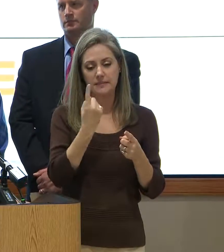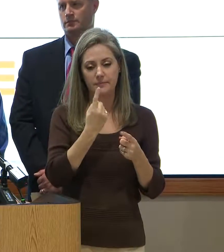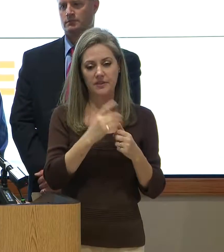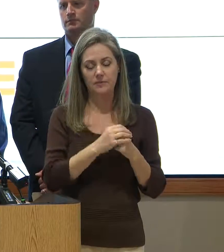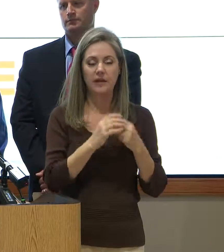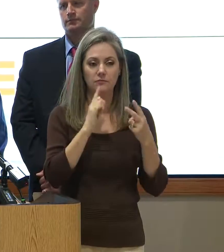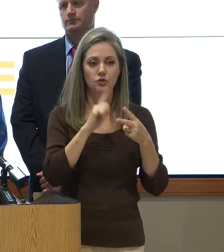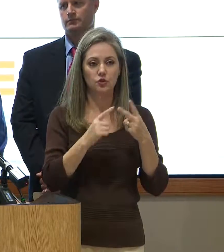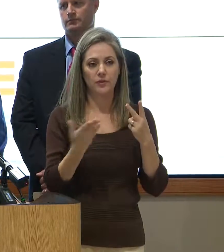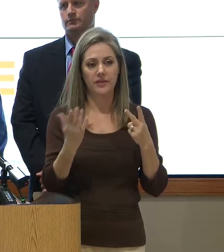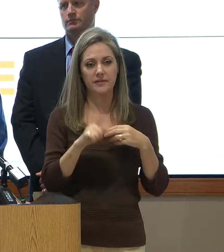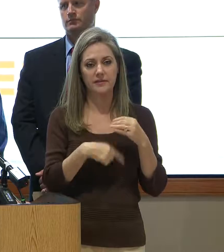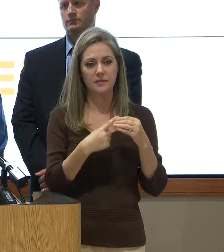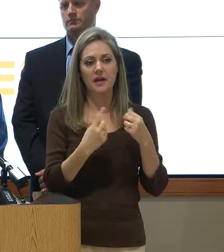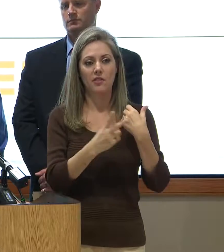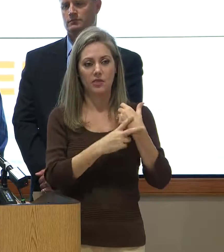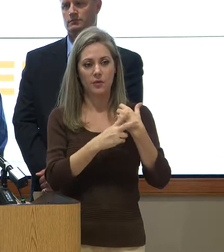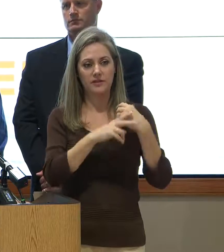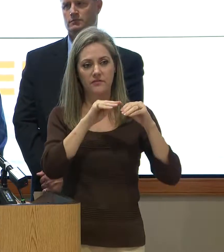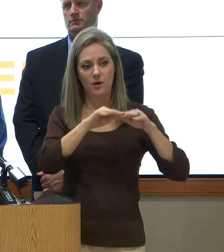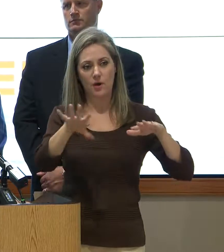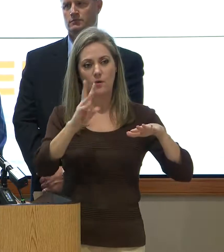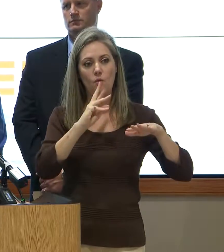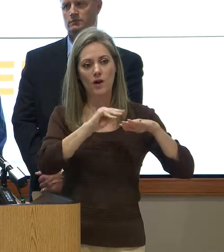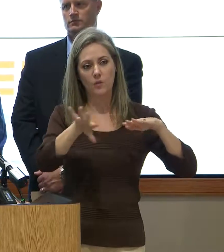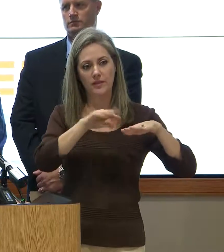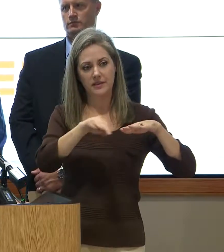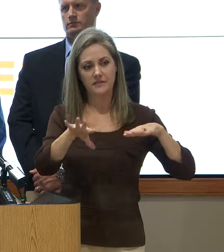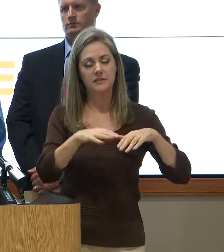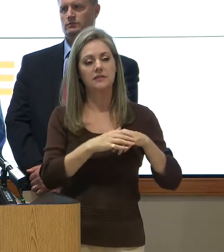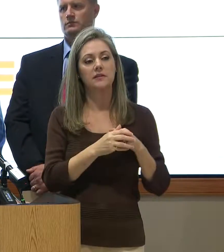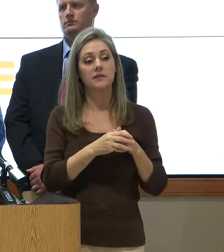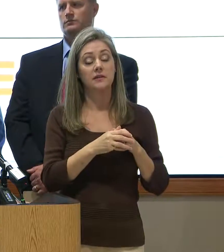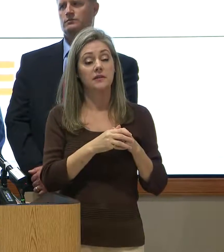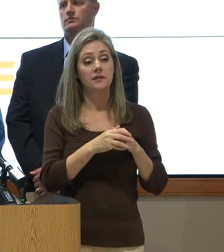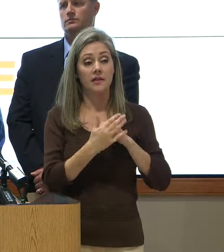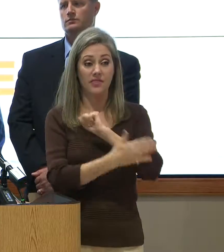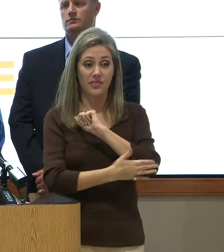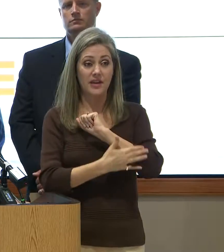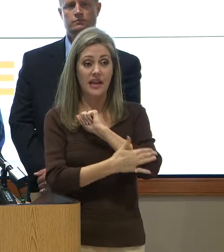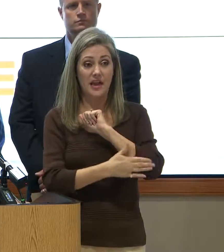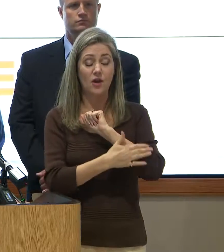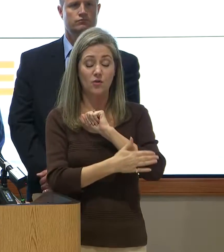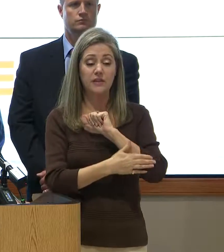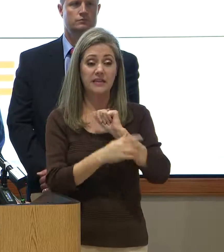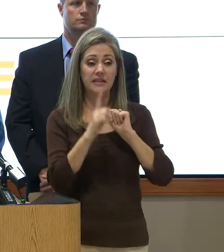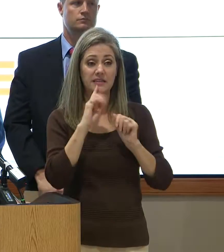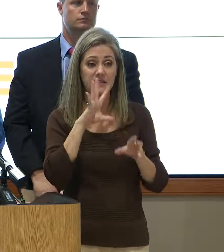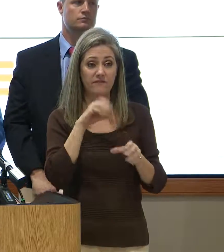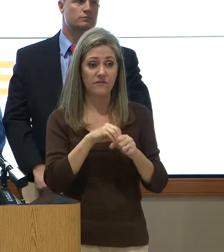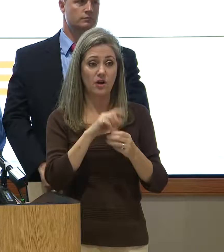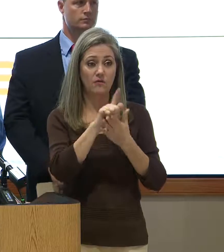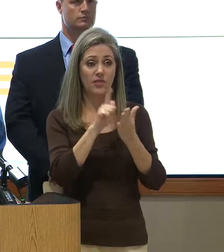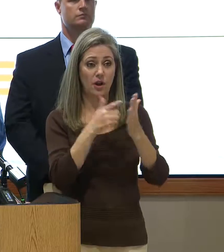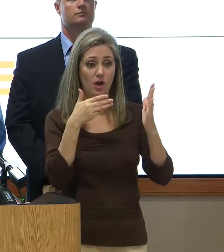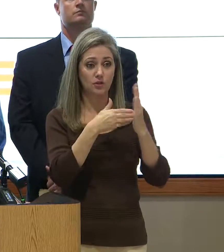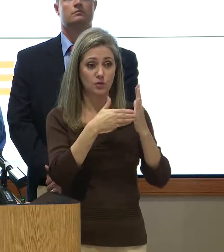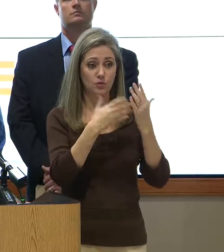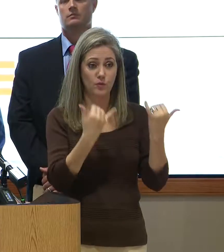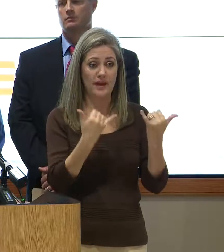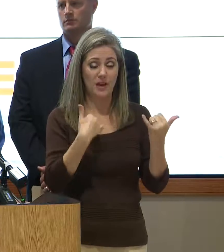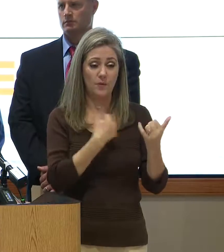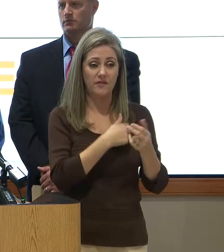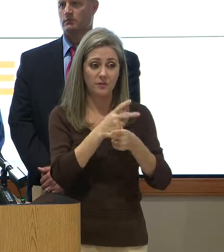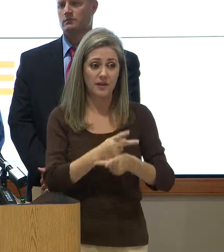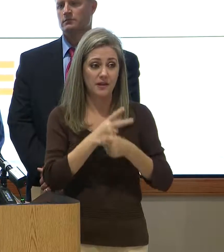two things about the reservoir release. Number one, the county's party to a lawsuit, so we have to be a little bit careful about